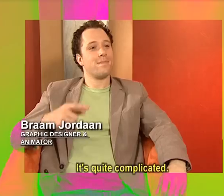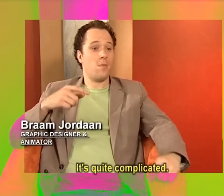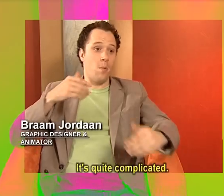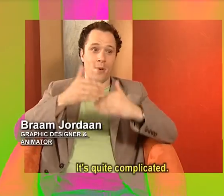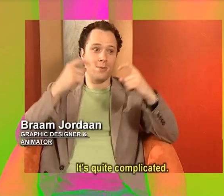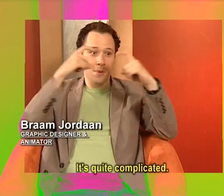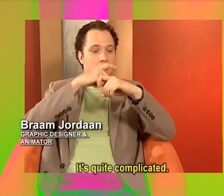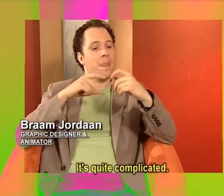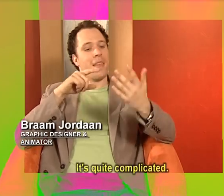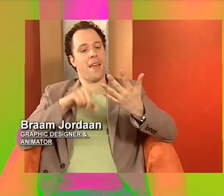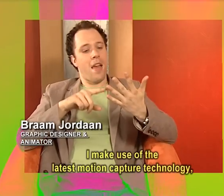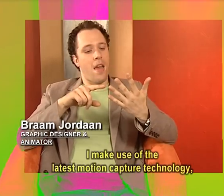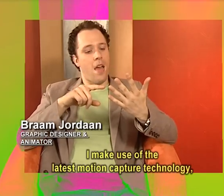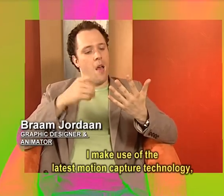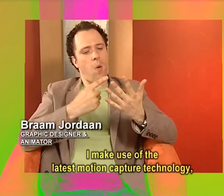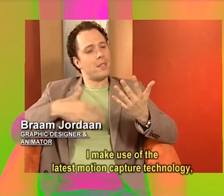It's quite complicated.